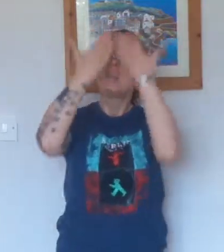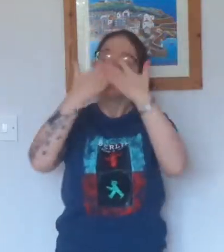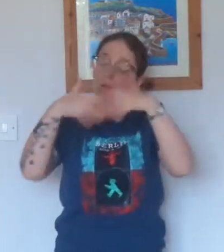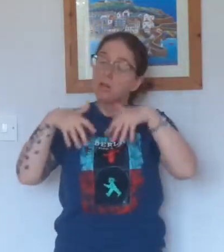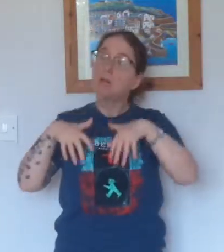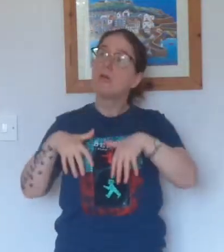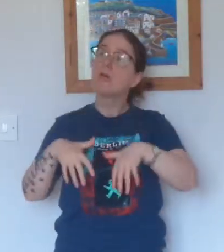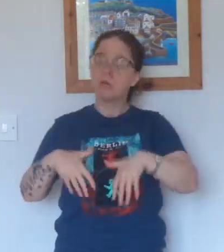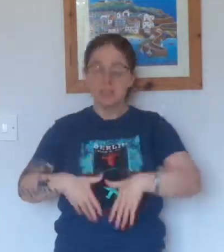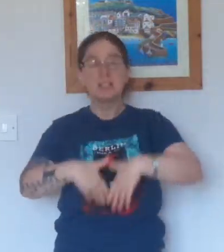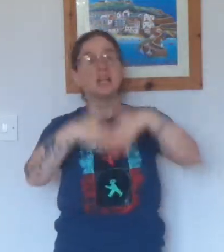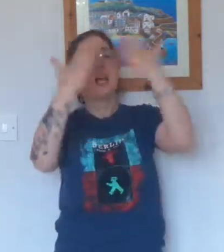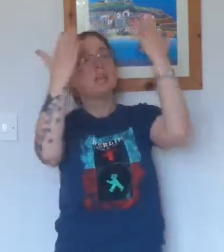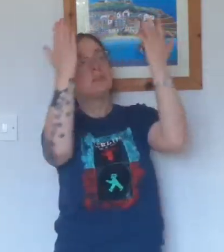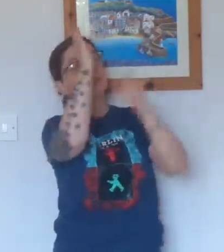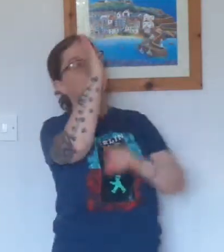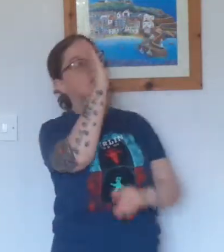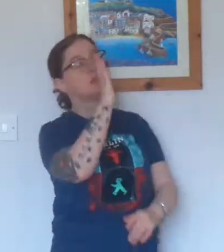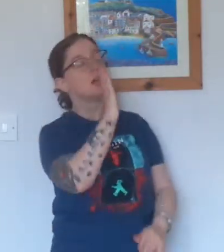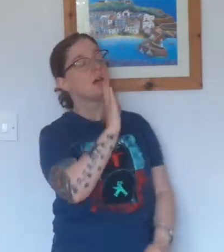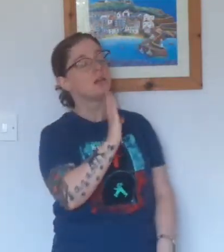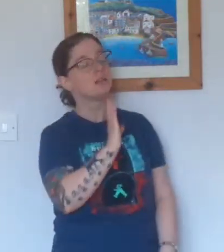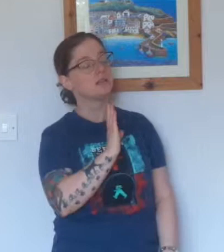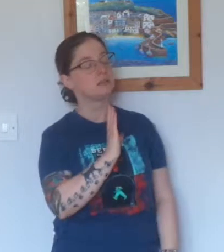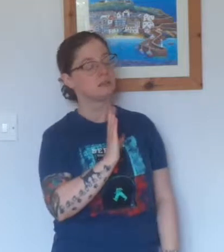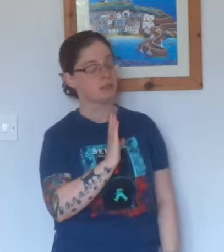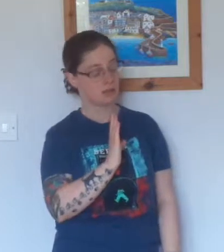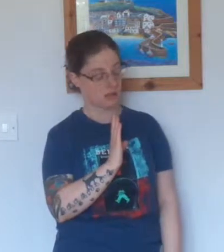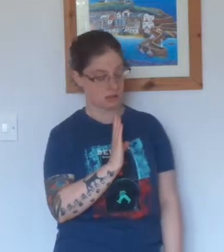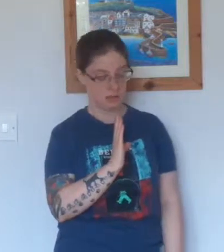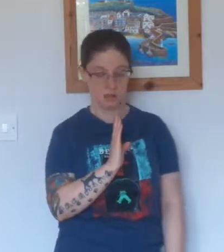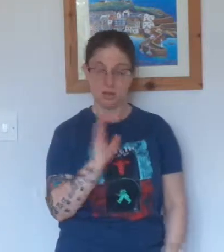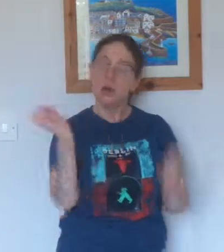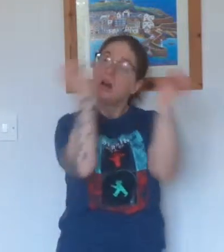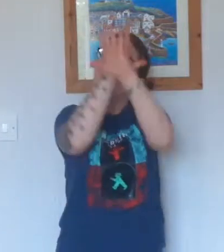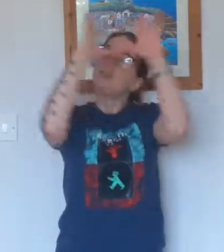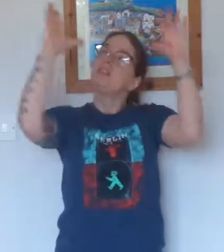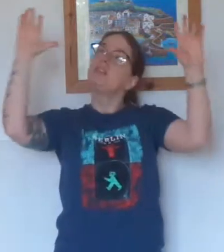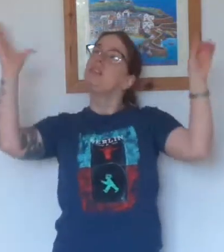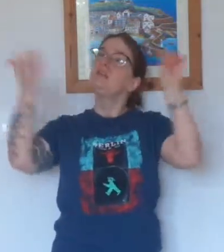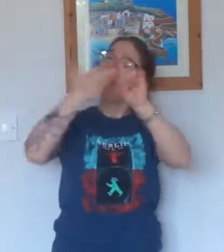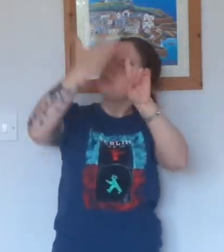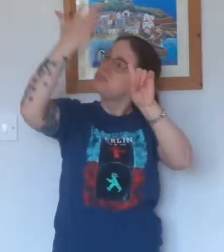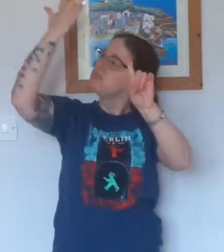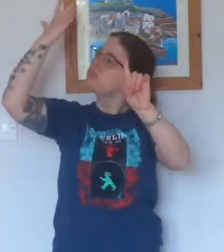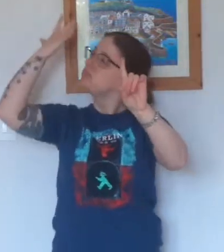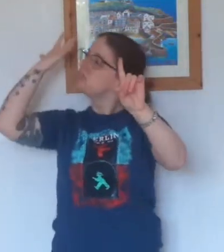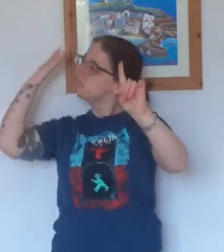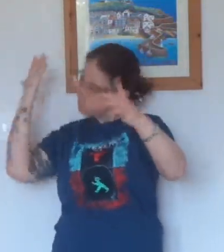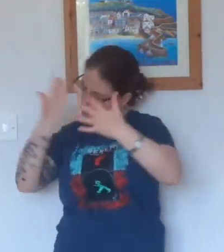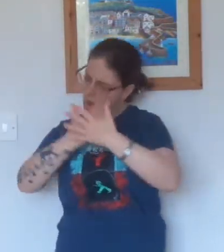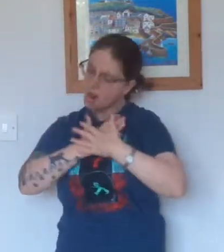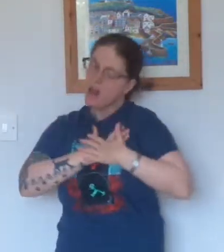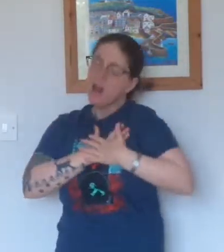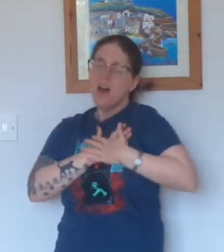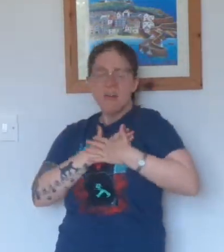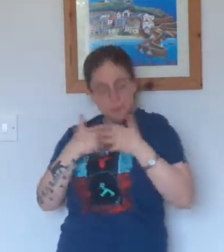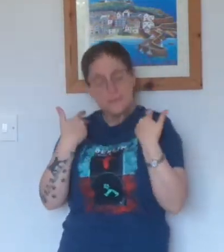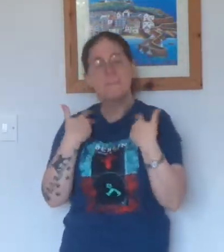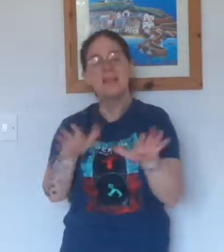lonely, the days are so sad And I just keep thinking about the love that we had